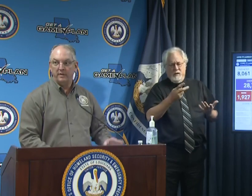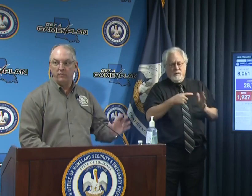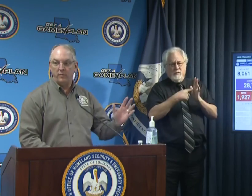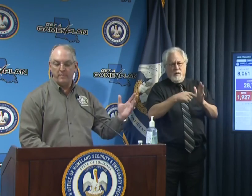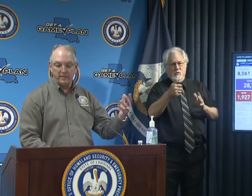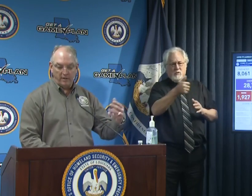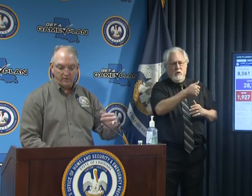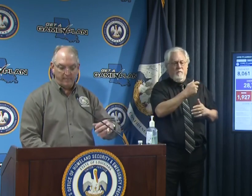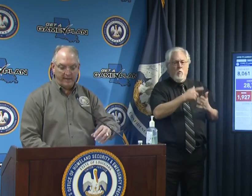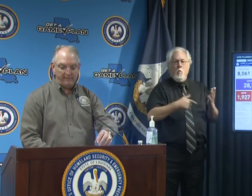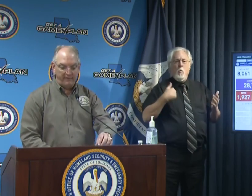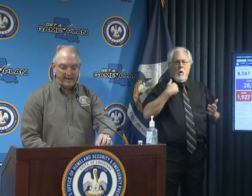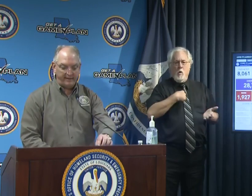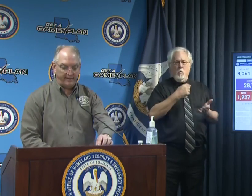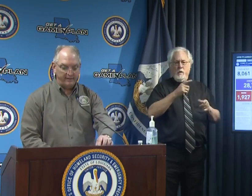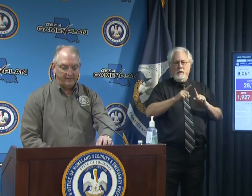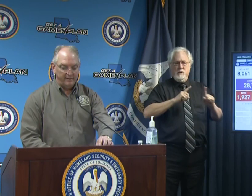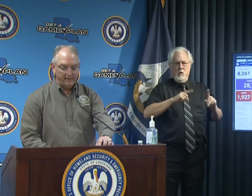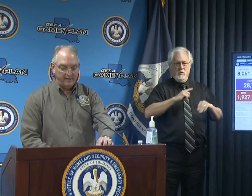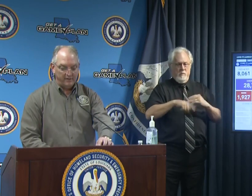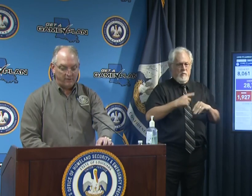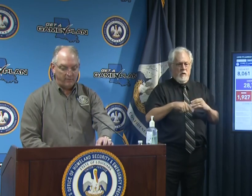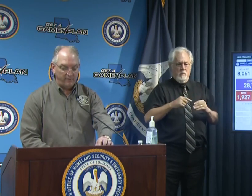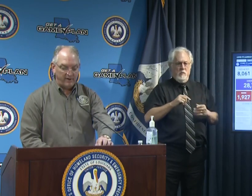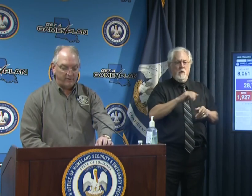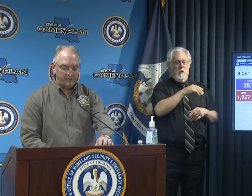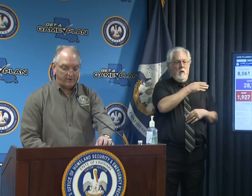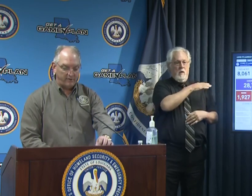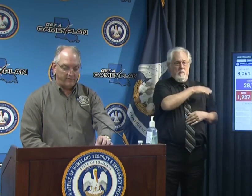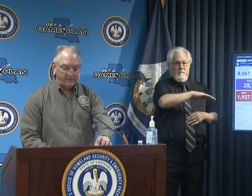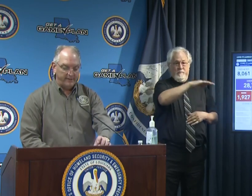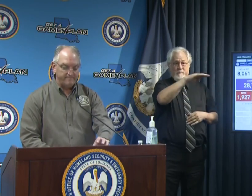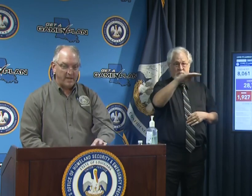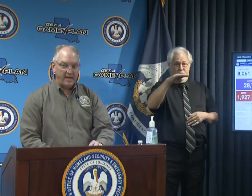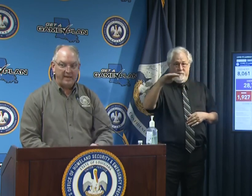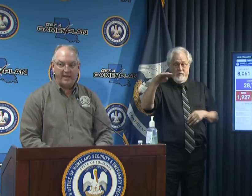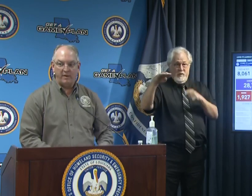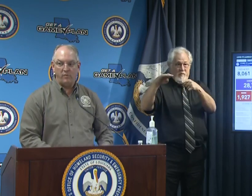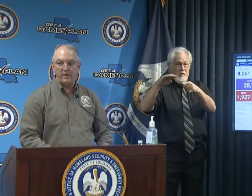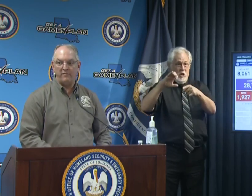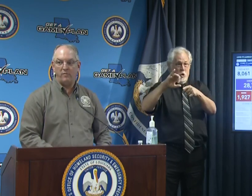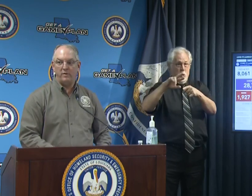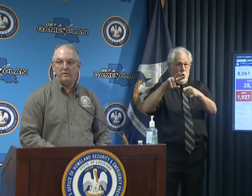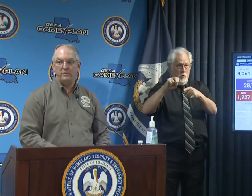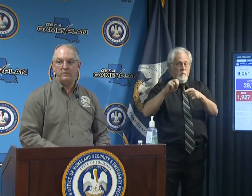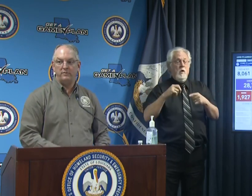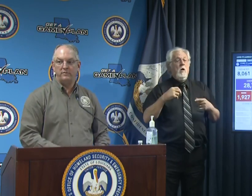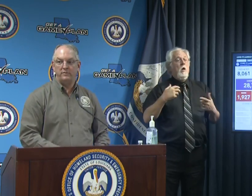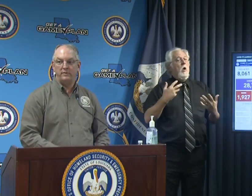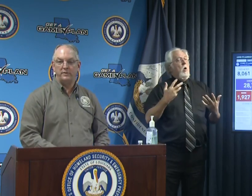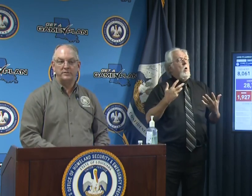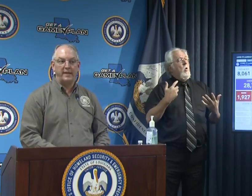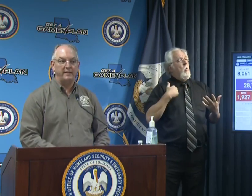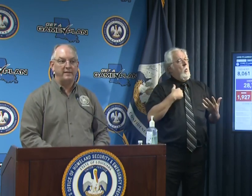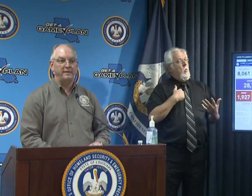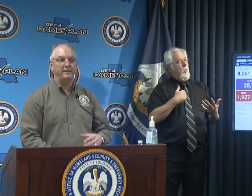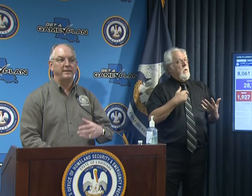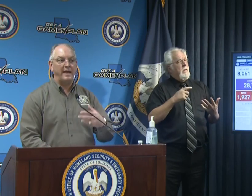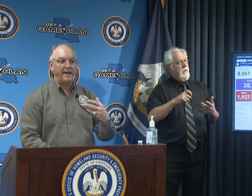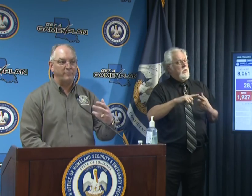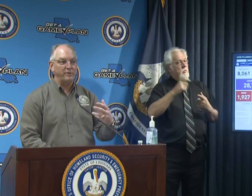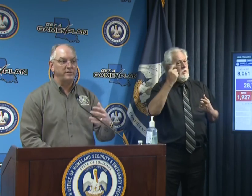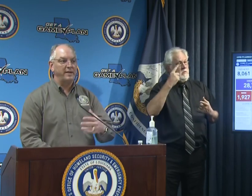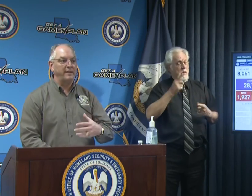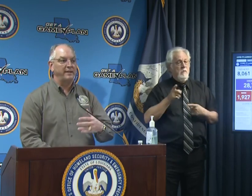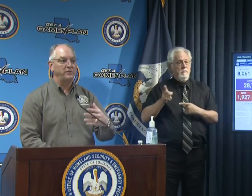of what we've been talking about a flattening the coronavirus curve and and and want everyone to to understand that